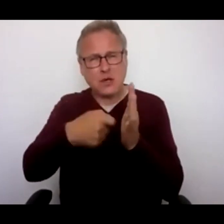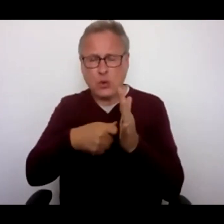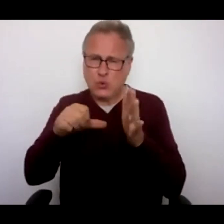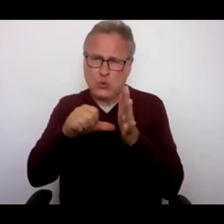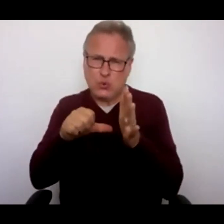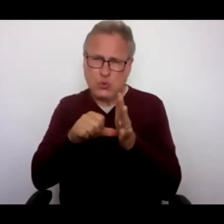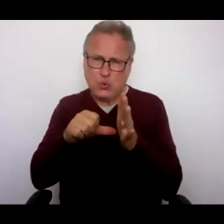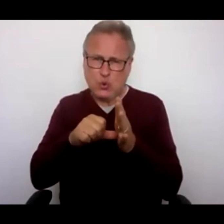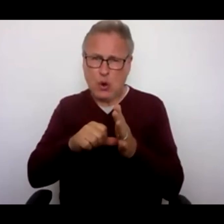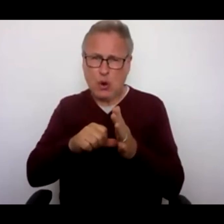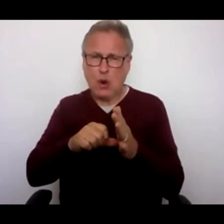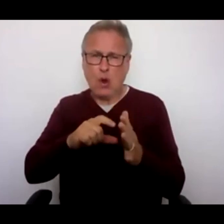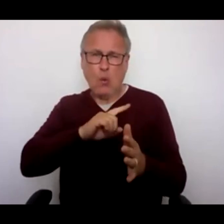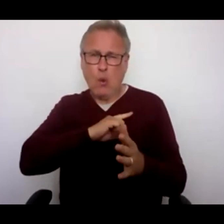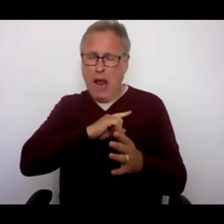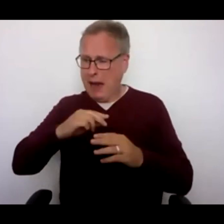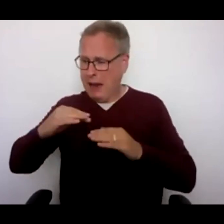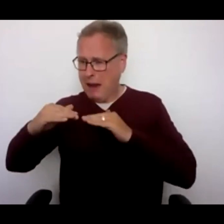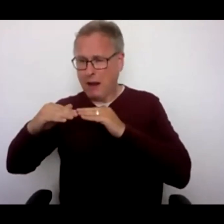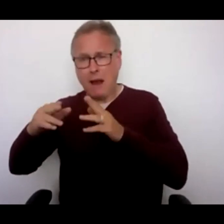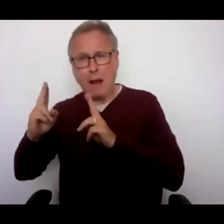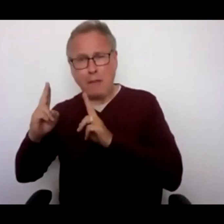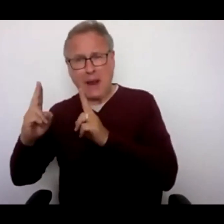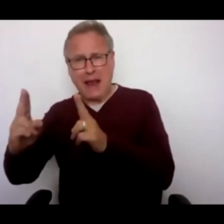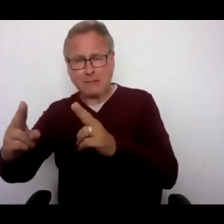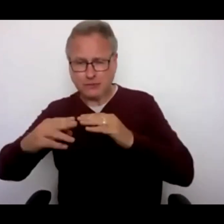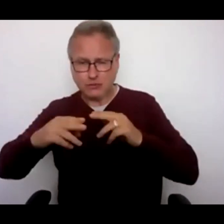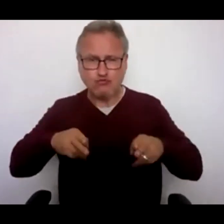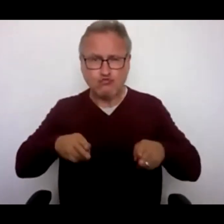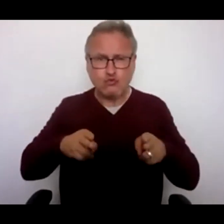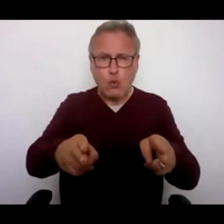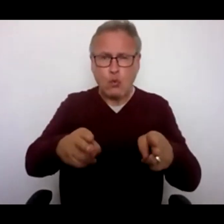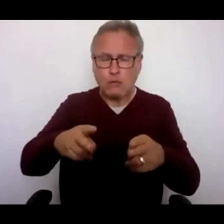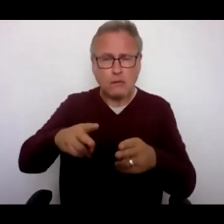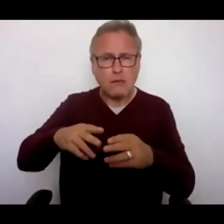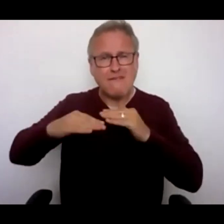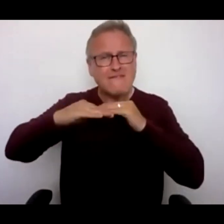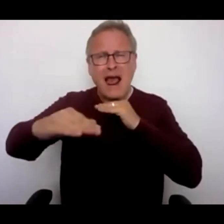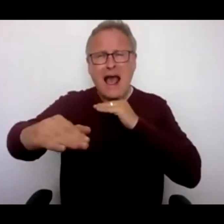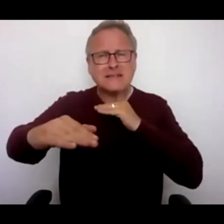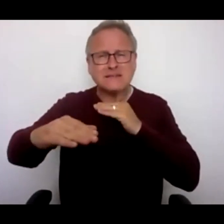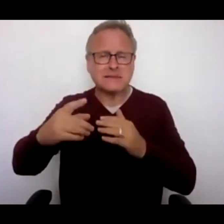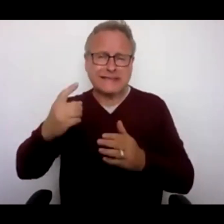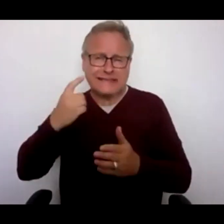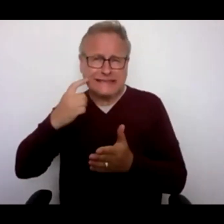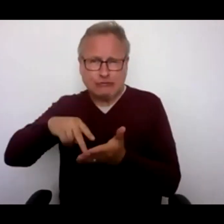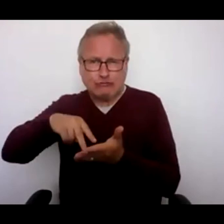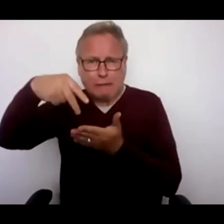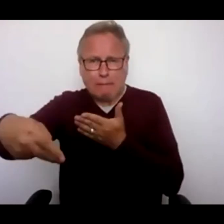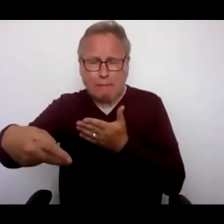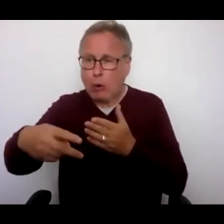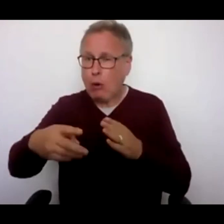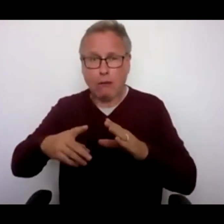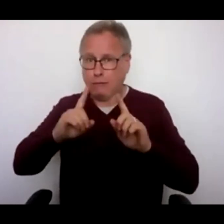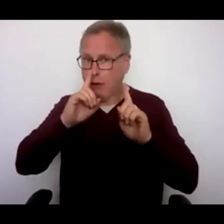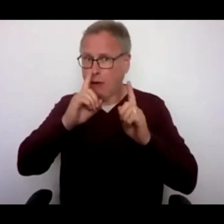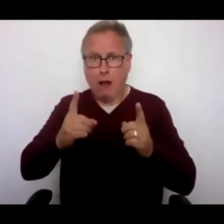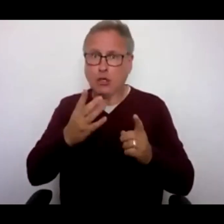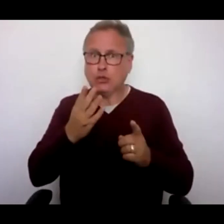are not flat. A person could trip, or it could stop them using a wheelchair. Using a wheelchair